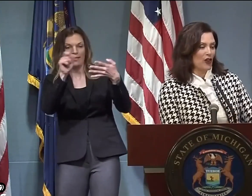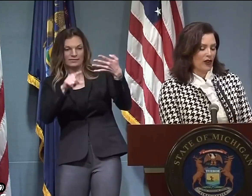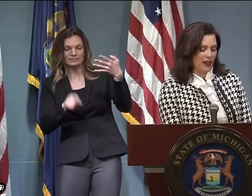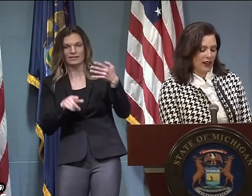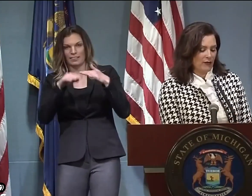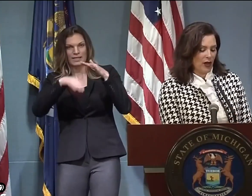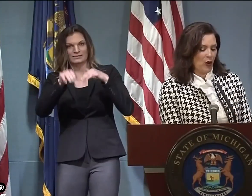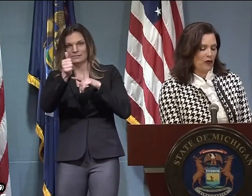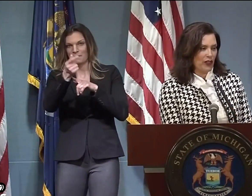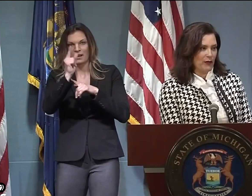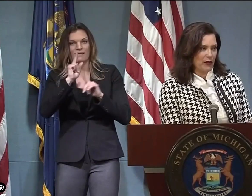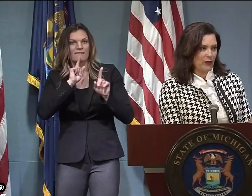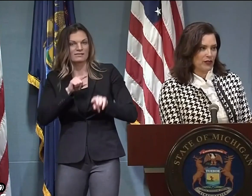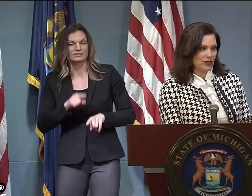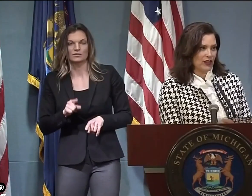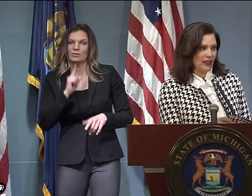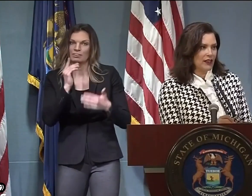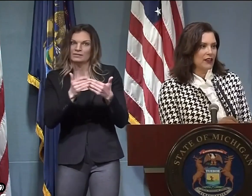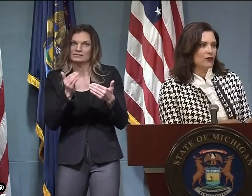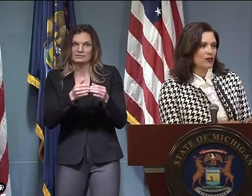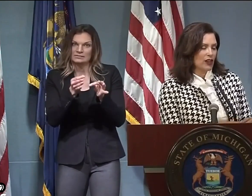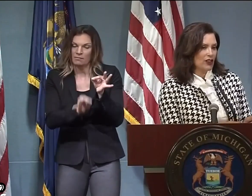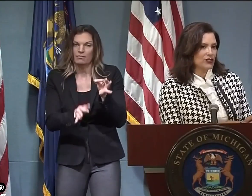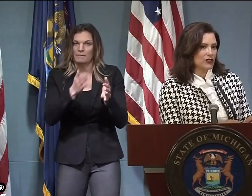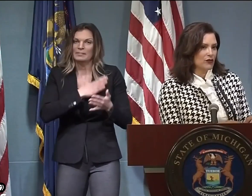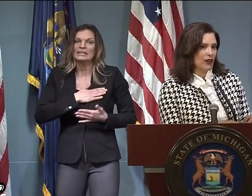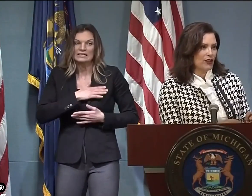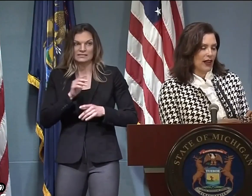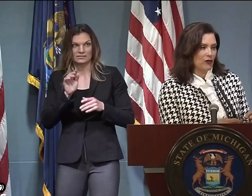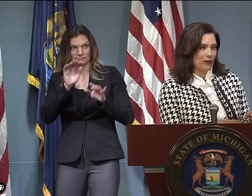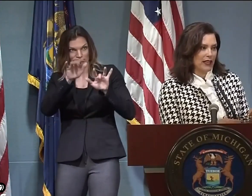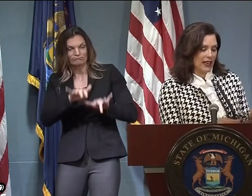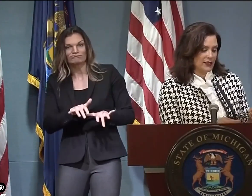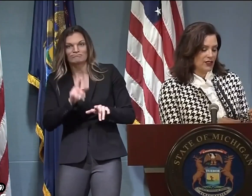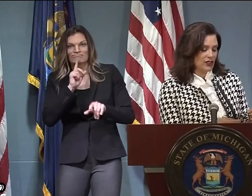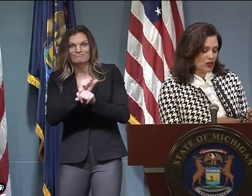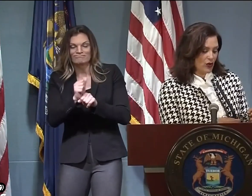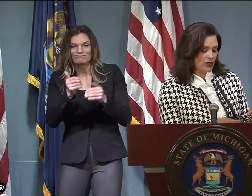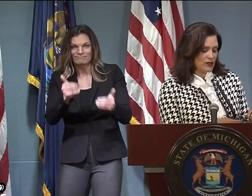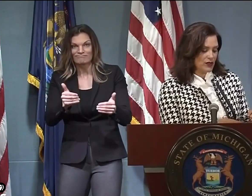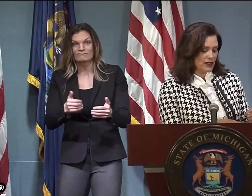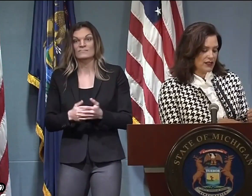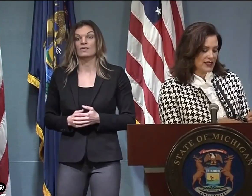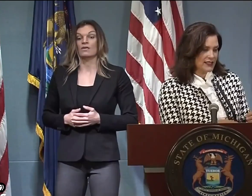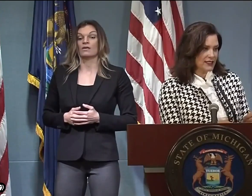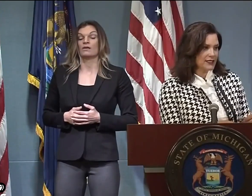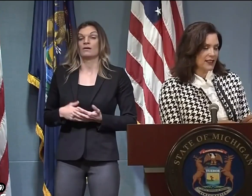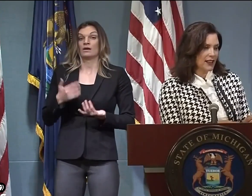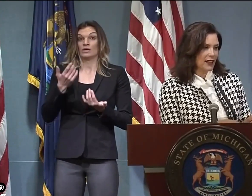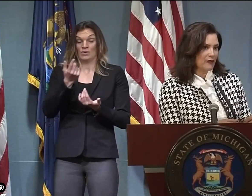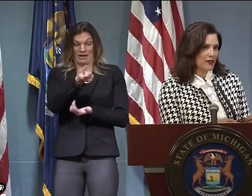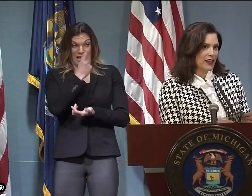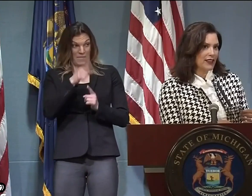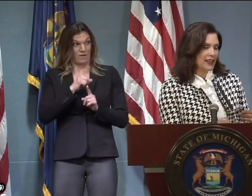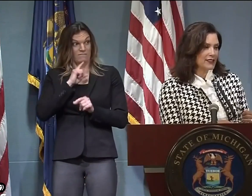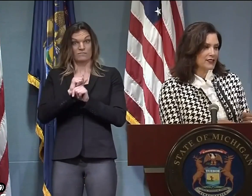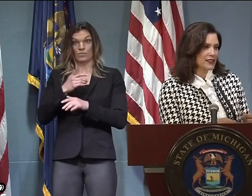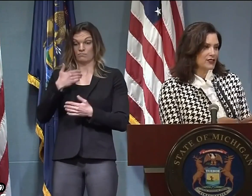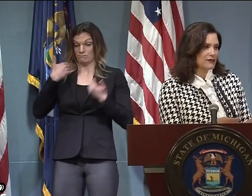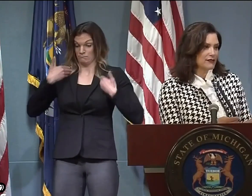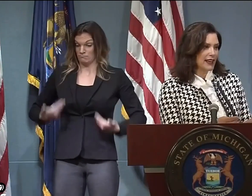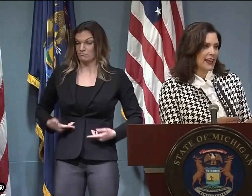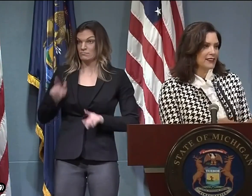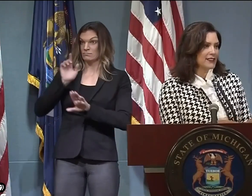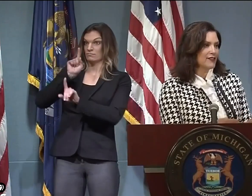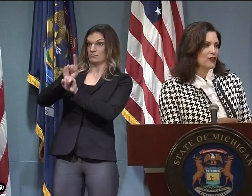I did it months ago, and I'm hopeful that people will do that. With regard to whether or not we'll be getting to the doors with